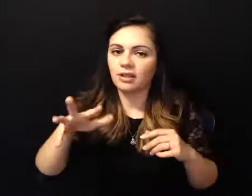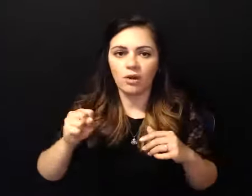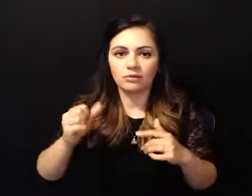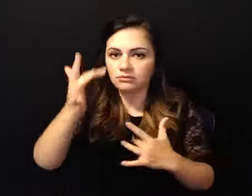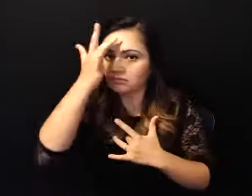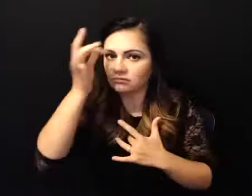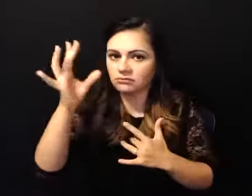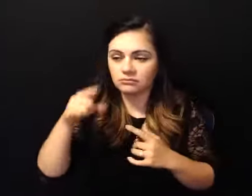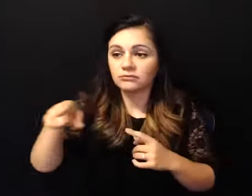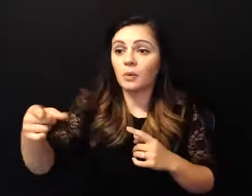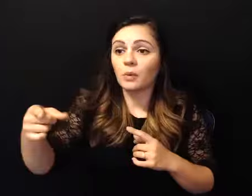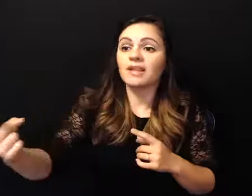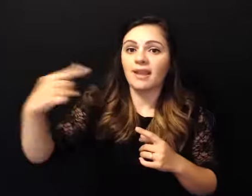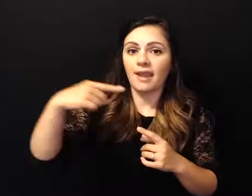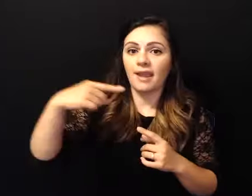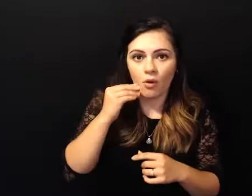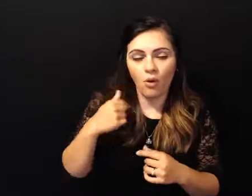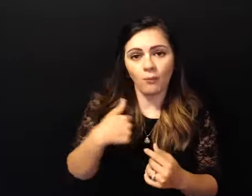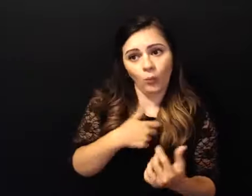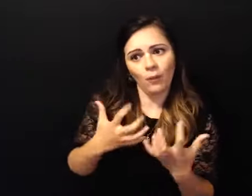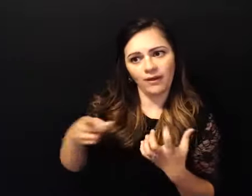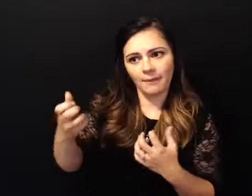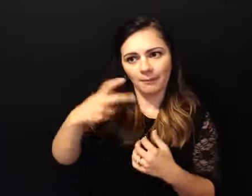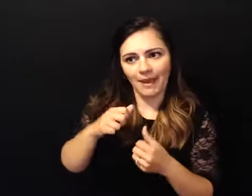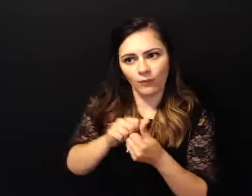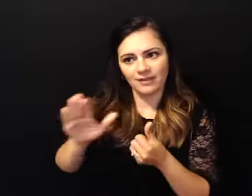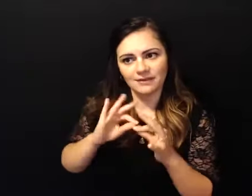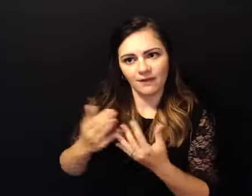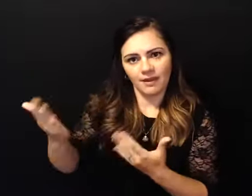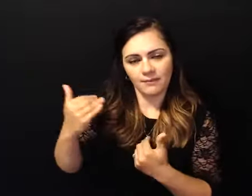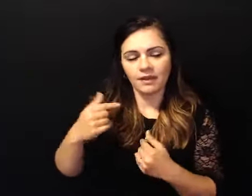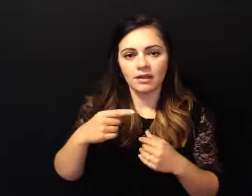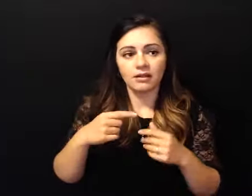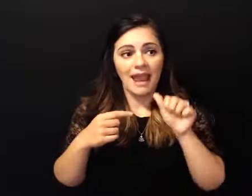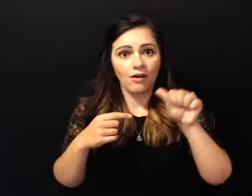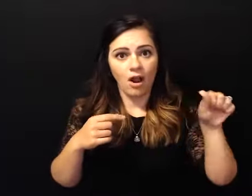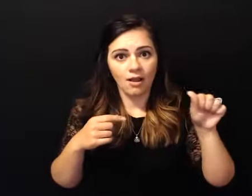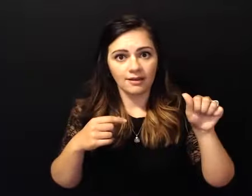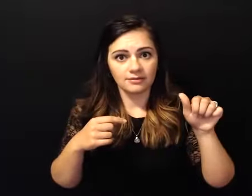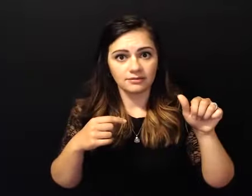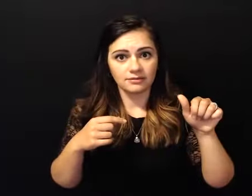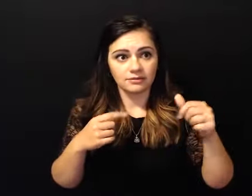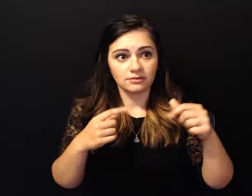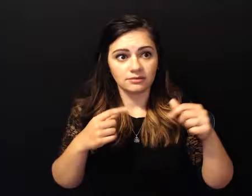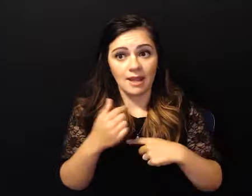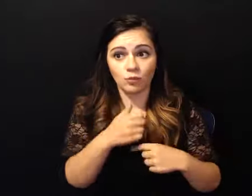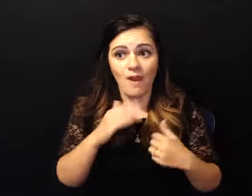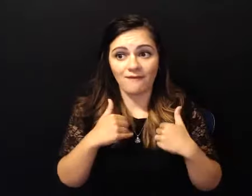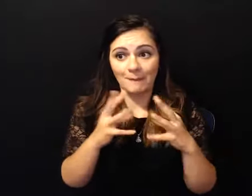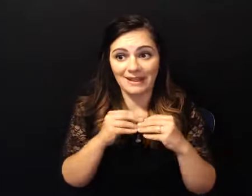him back home with his family and um you know alcoholics anonymous we had meetings at the house and people would come to the house because he wasn't able to get out you know that's